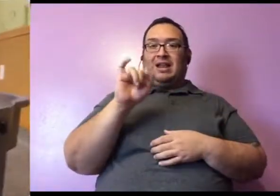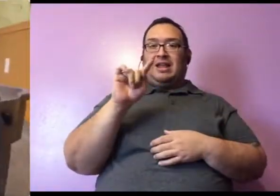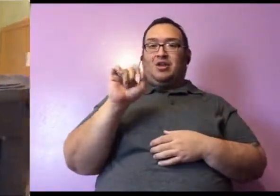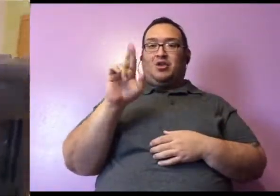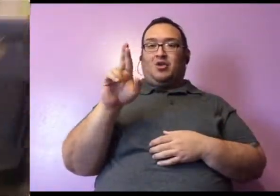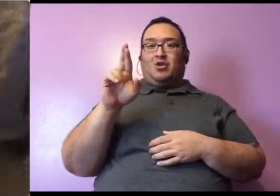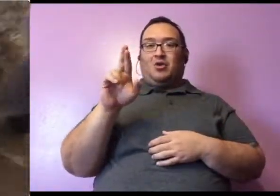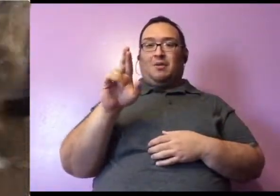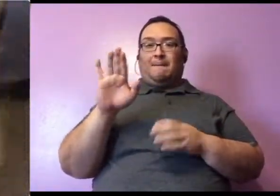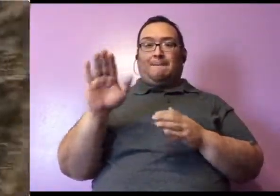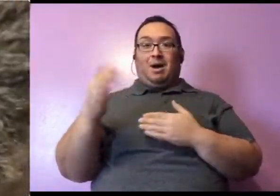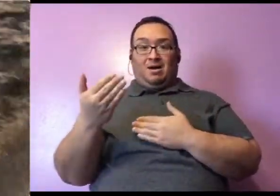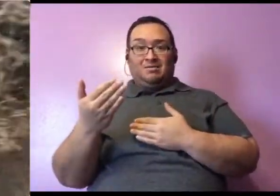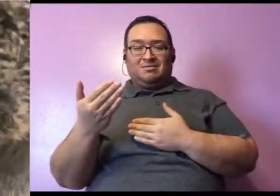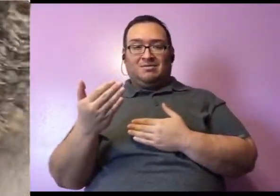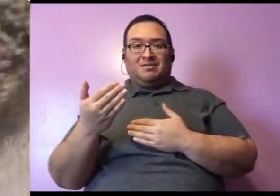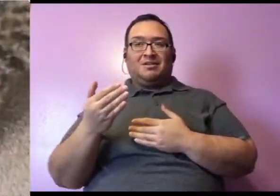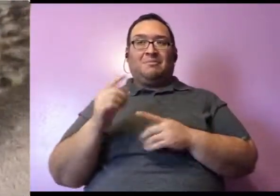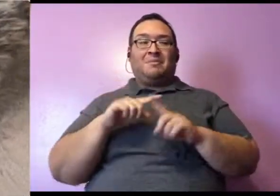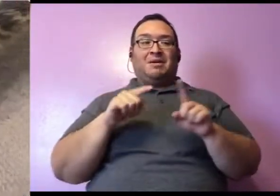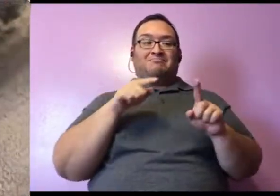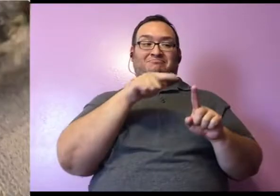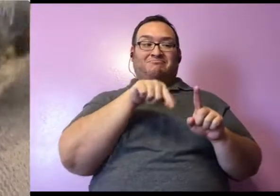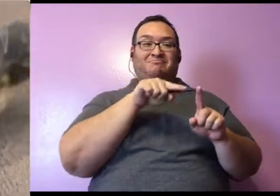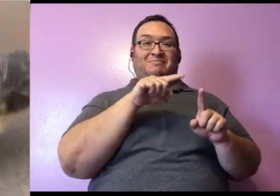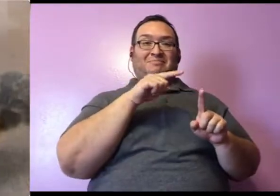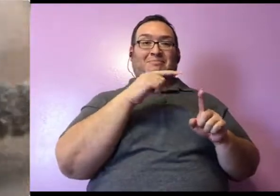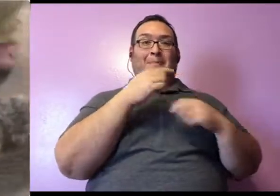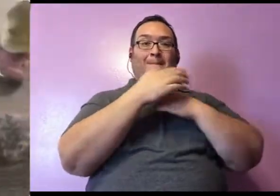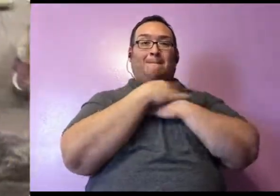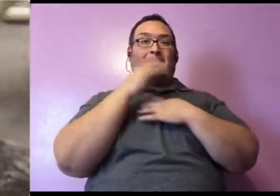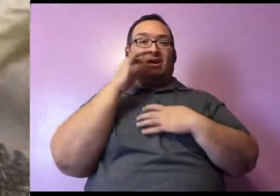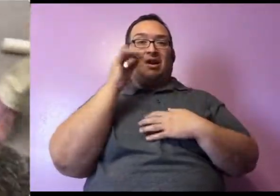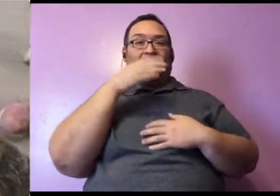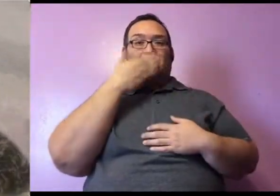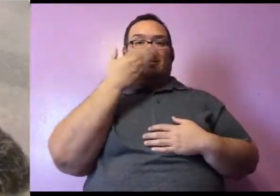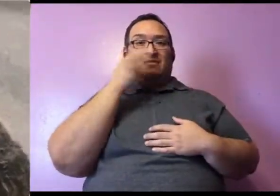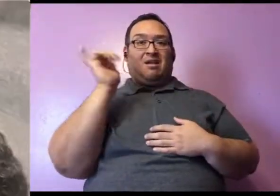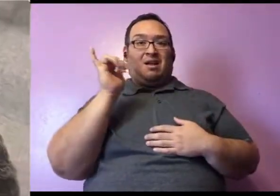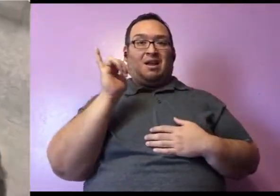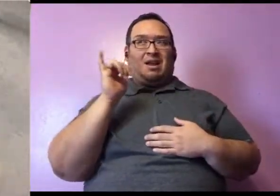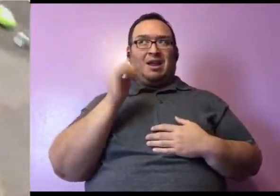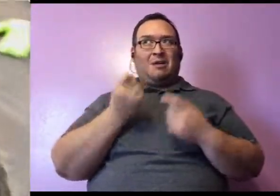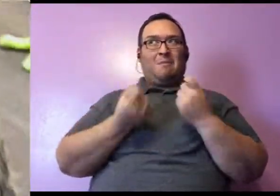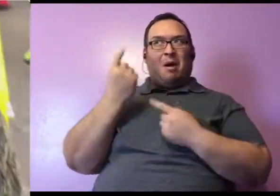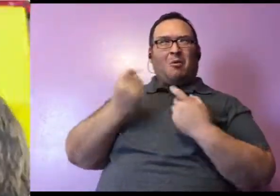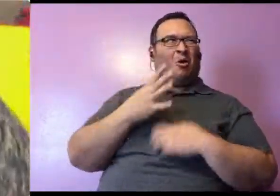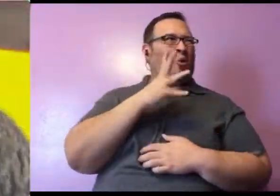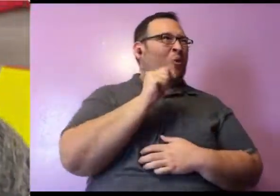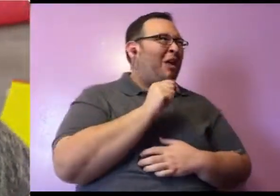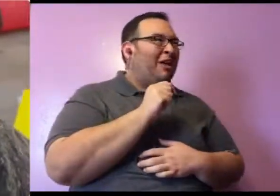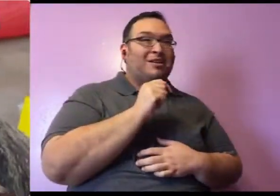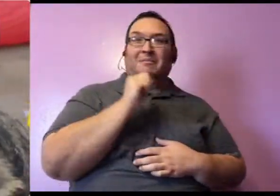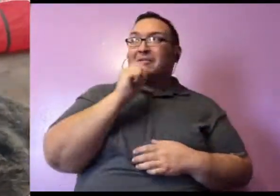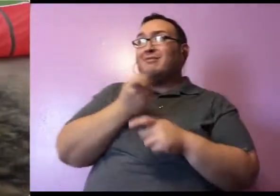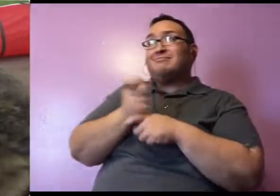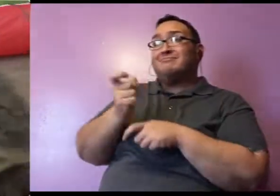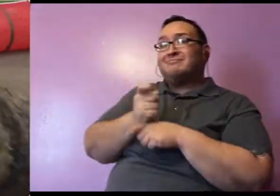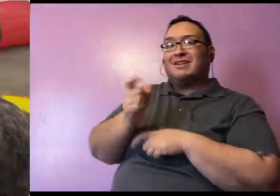You guys might not know. But bear cats smell like popcorn. What? I'm not even kidding. They smell like